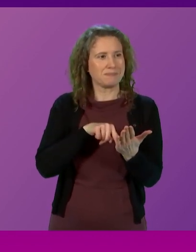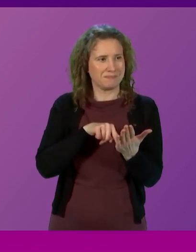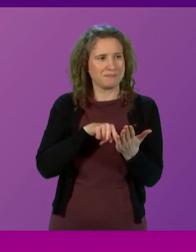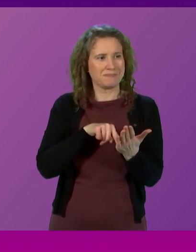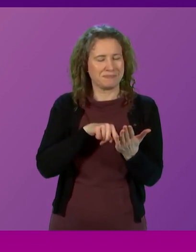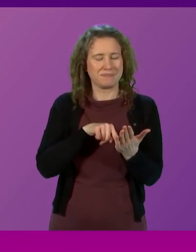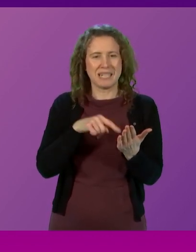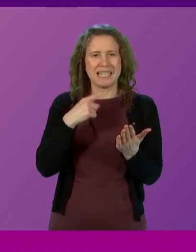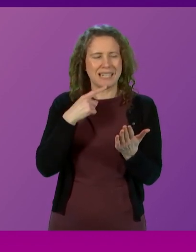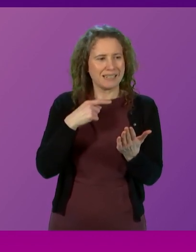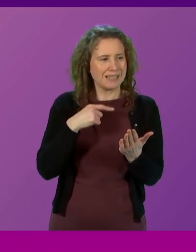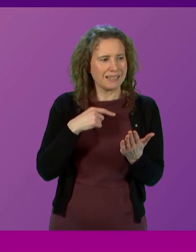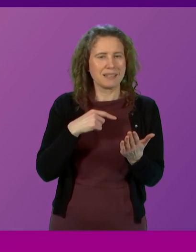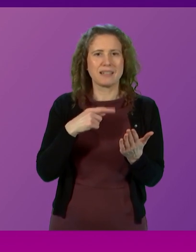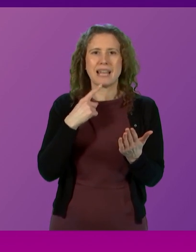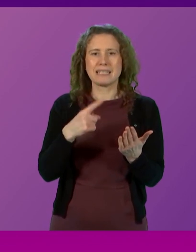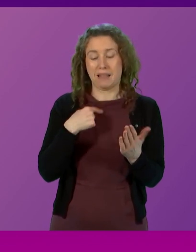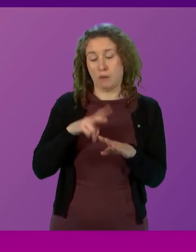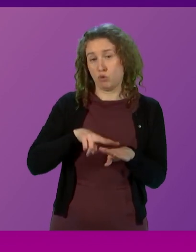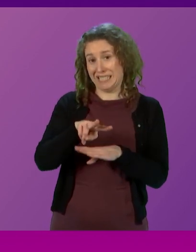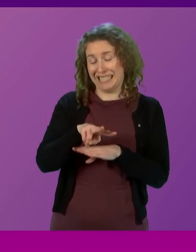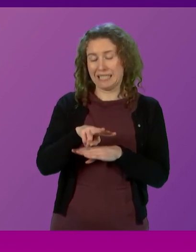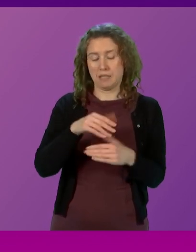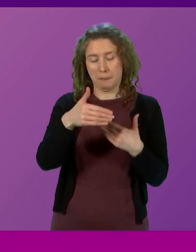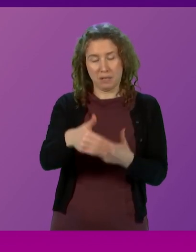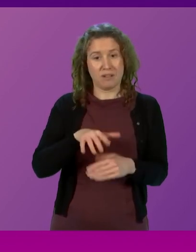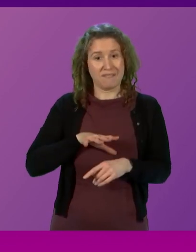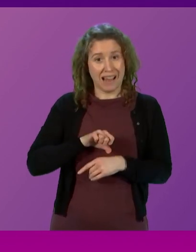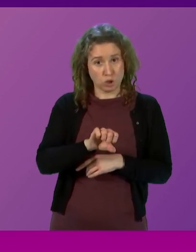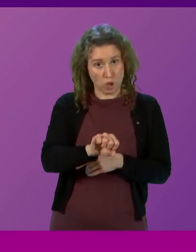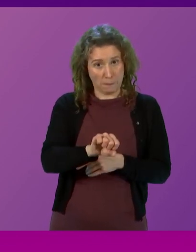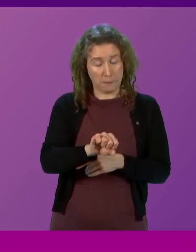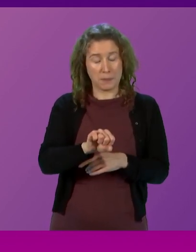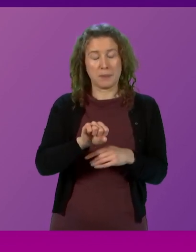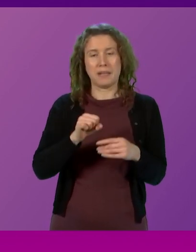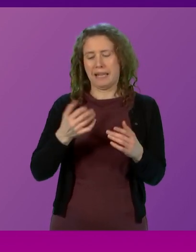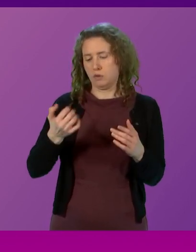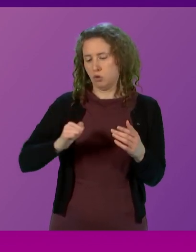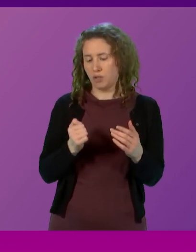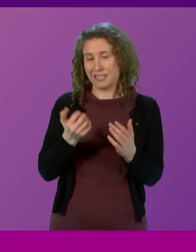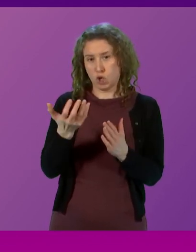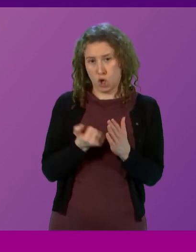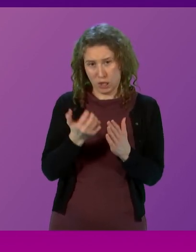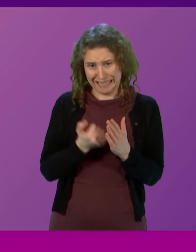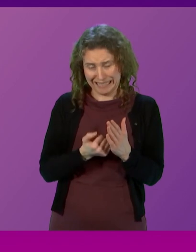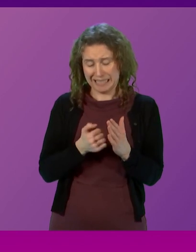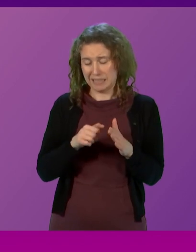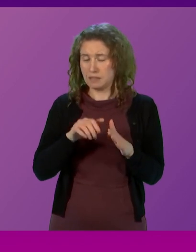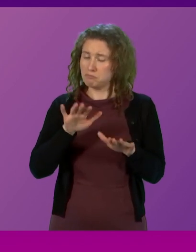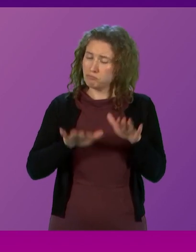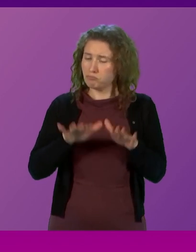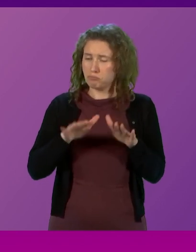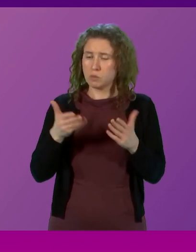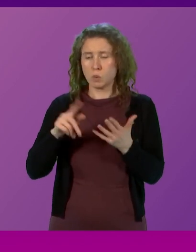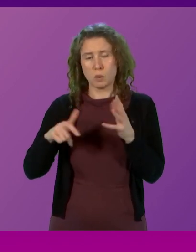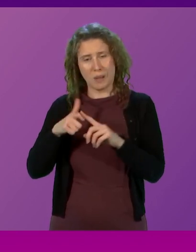they predict a period of catch up in Scottish earnings over the next five years relative to the rest of the